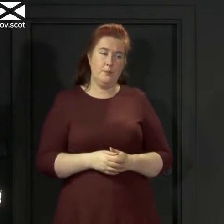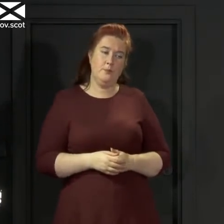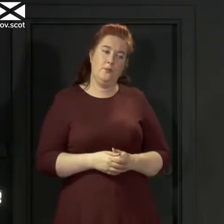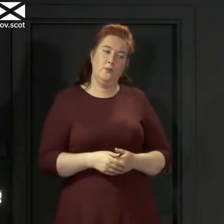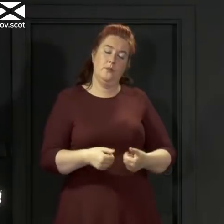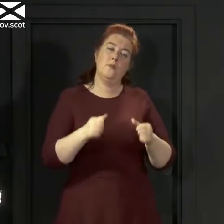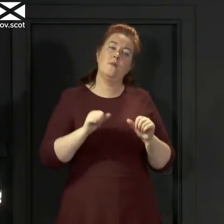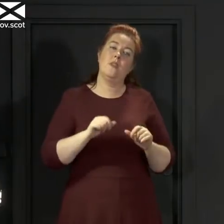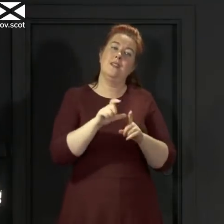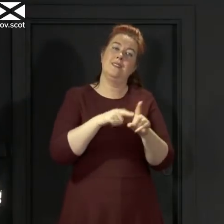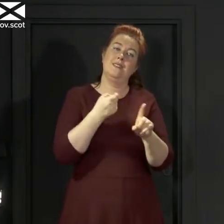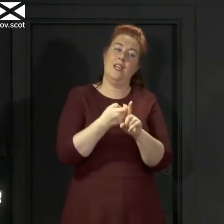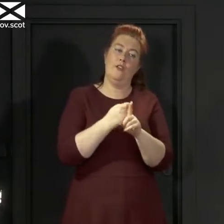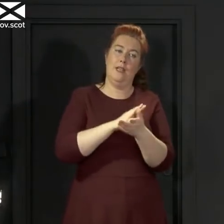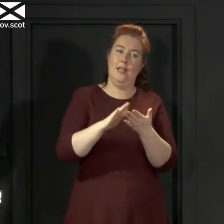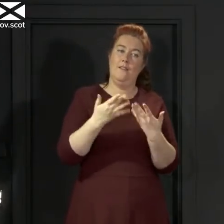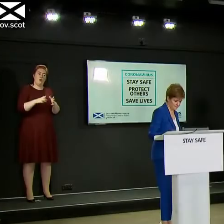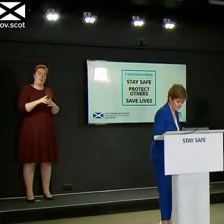Derek Keeley